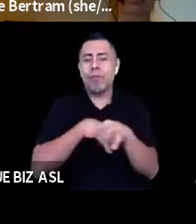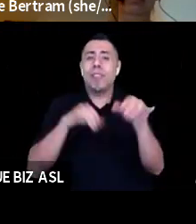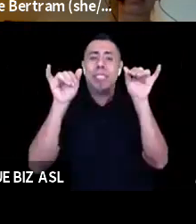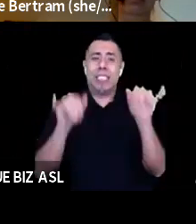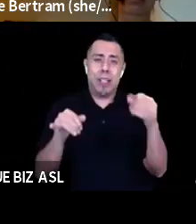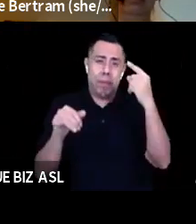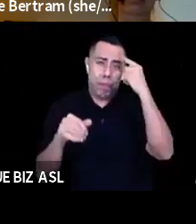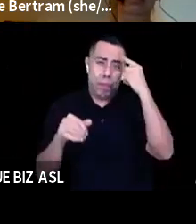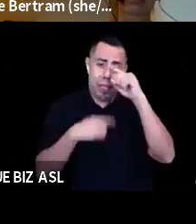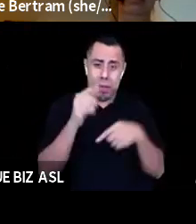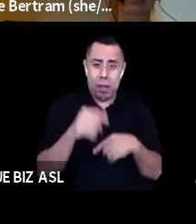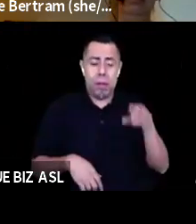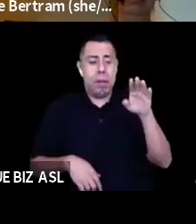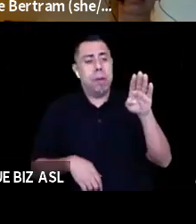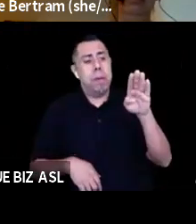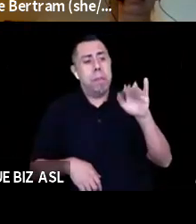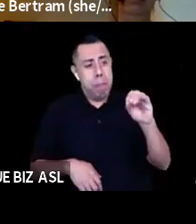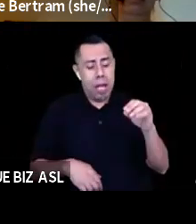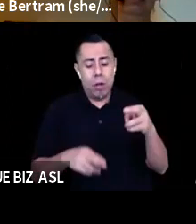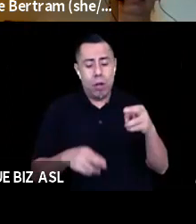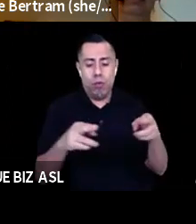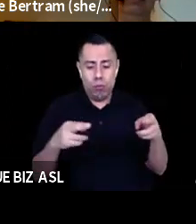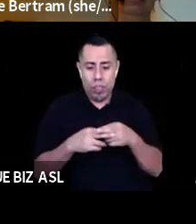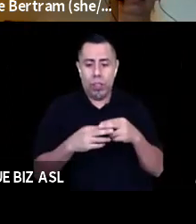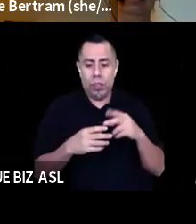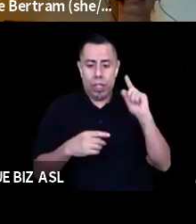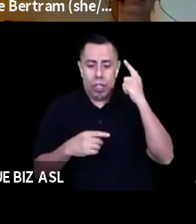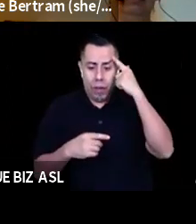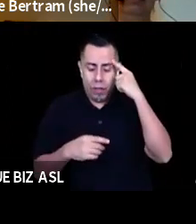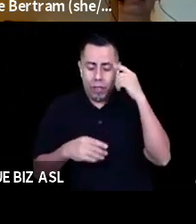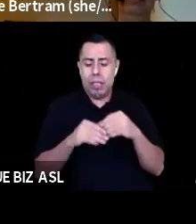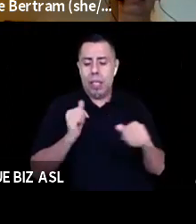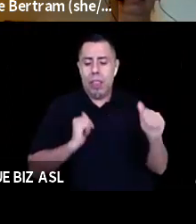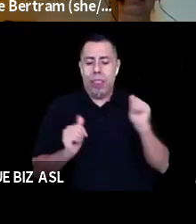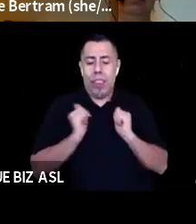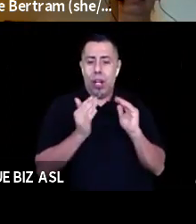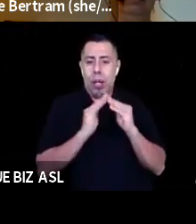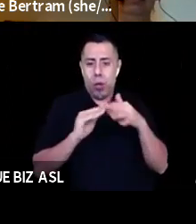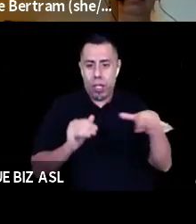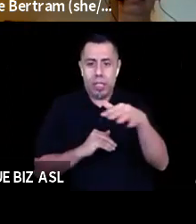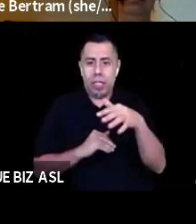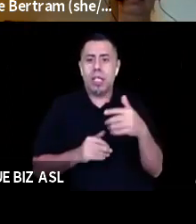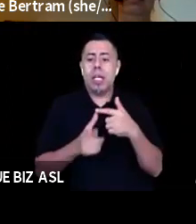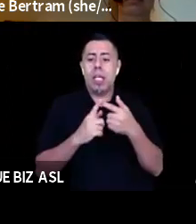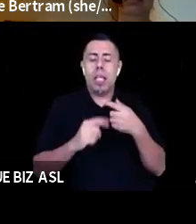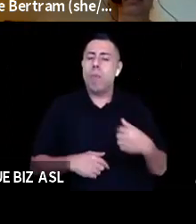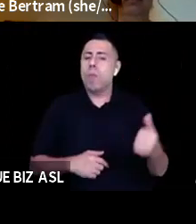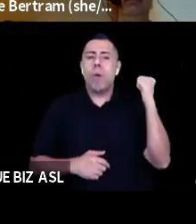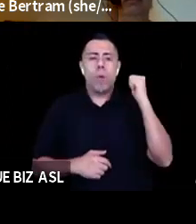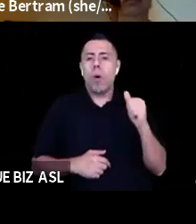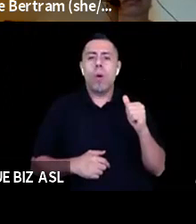theater as in theater communities. Um, so that we're not all literally stepping on each other to get to this one